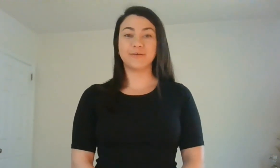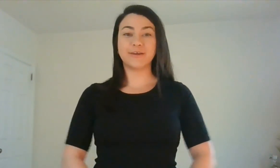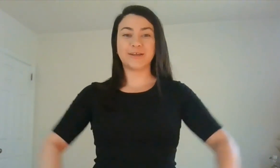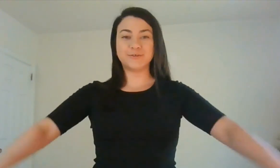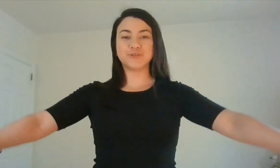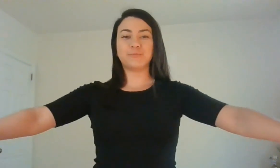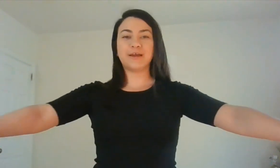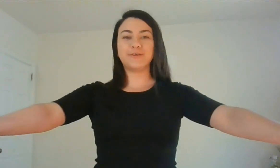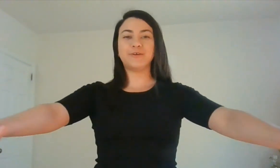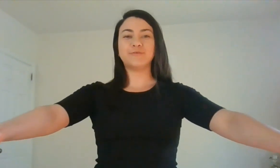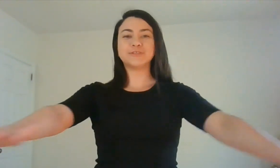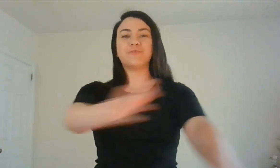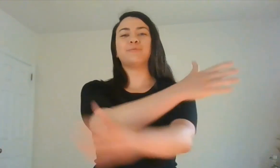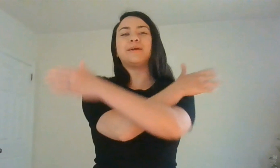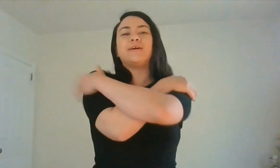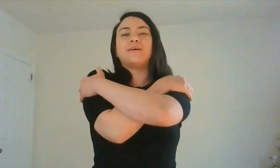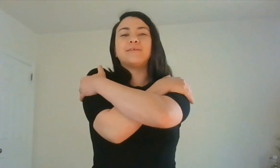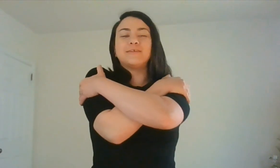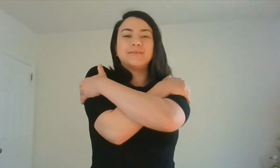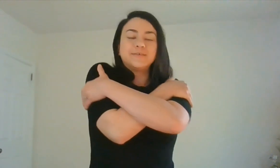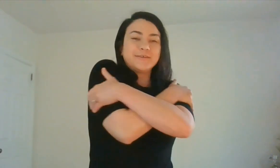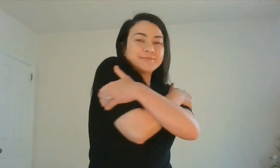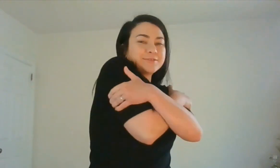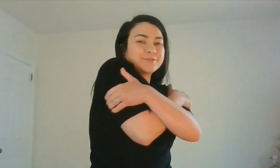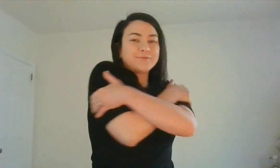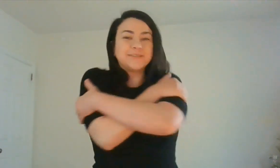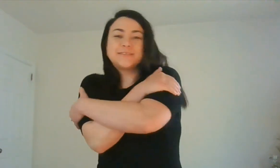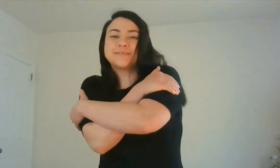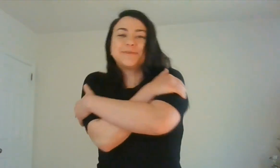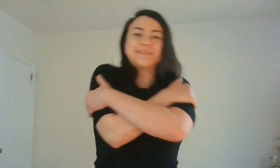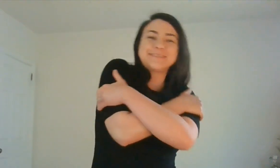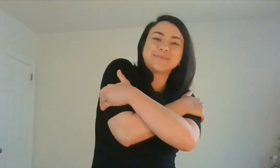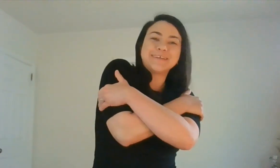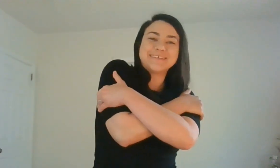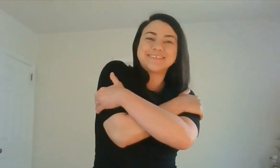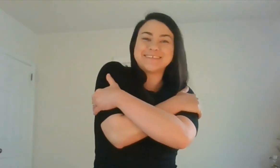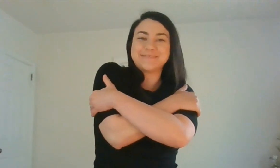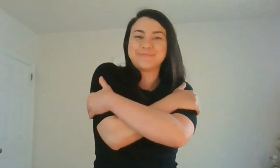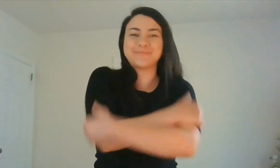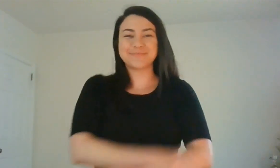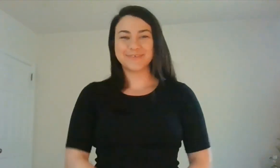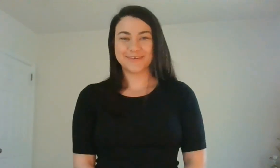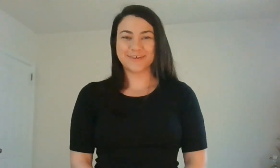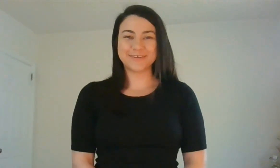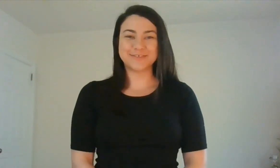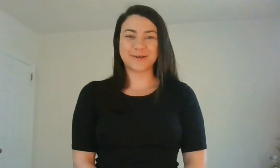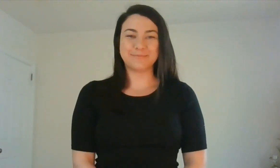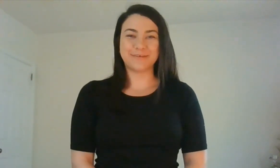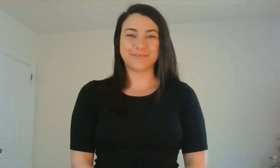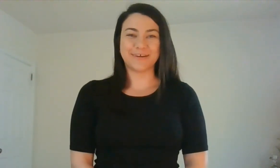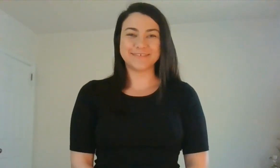Can you show me how you give yourself a big hug? Squeeze, squeeze, squeeze. Good job, my friends.